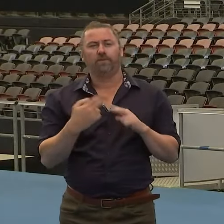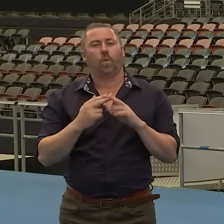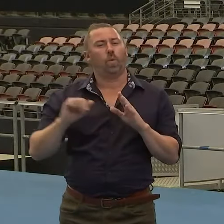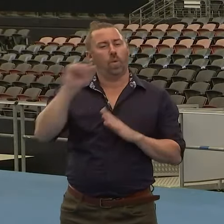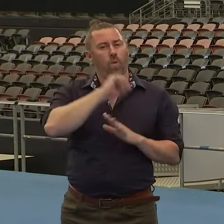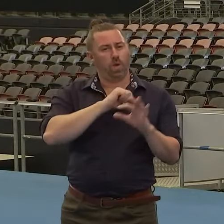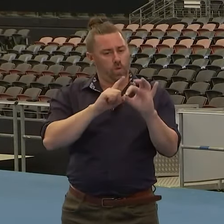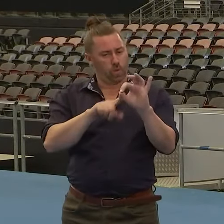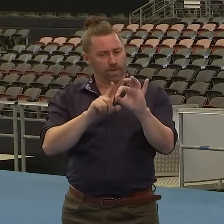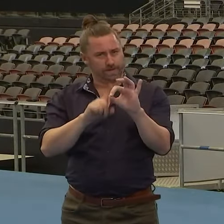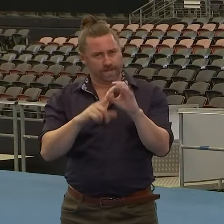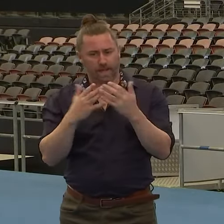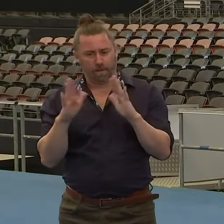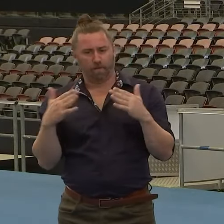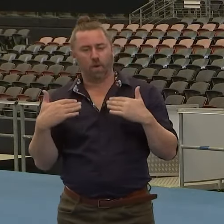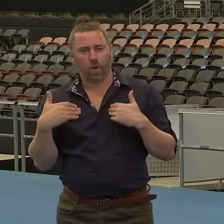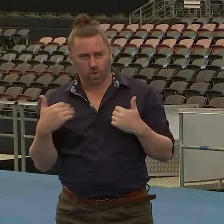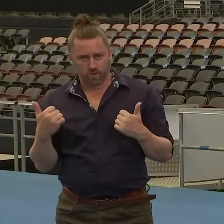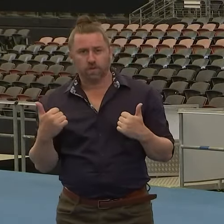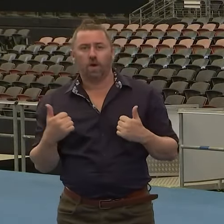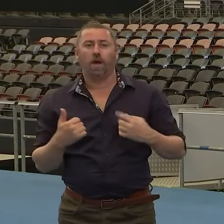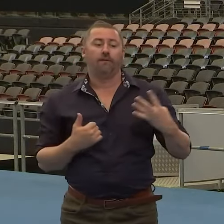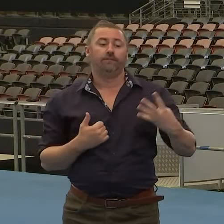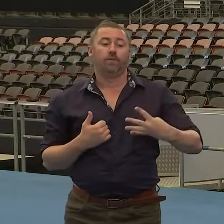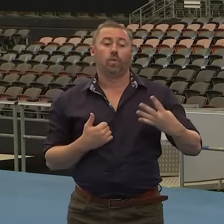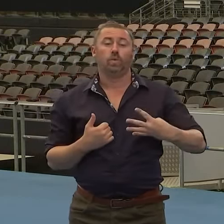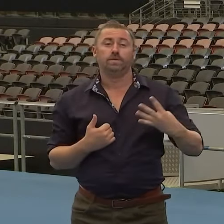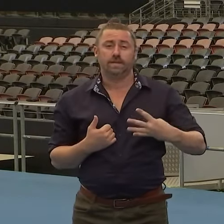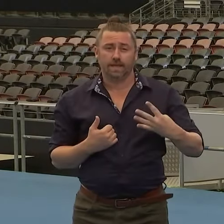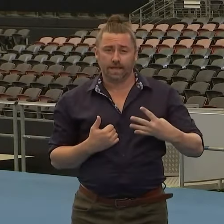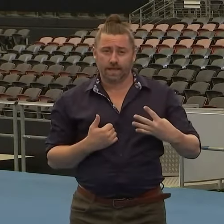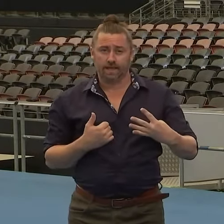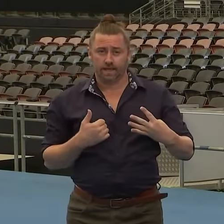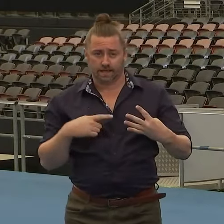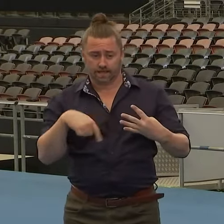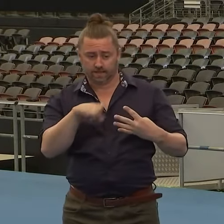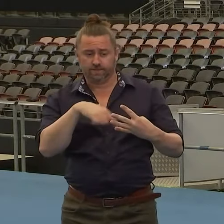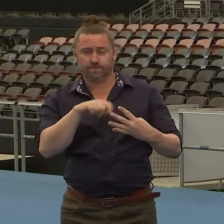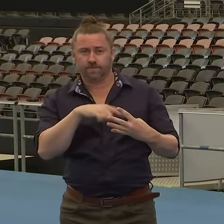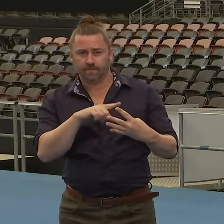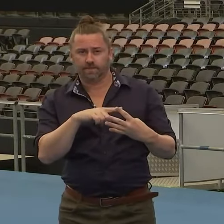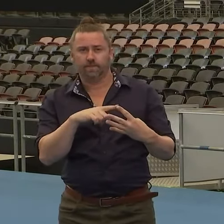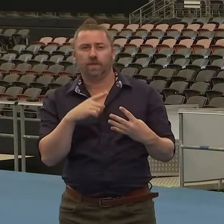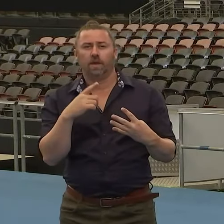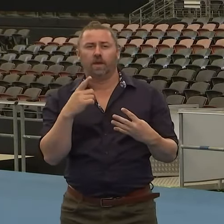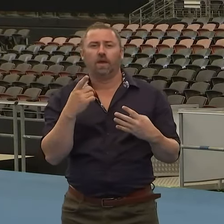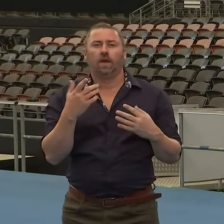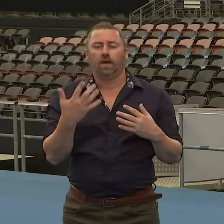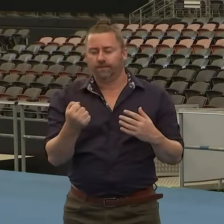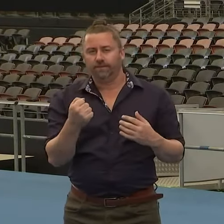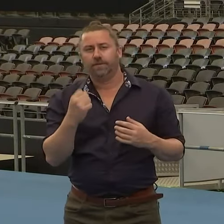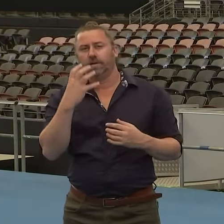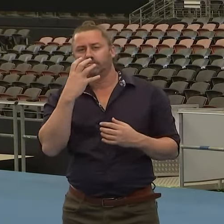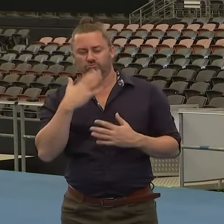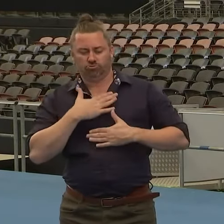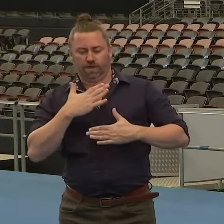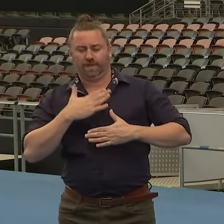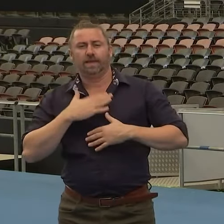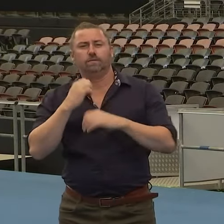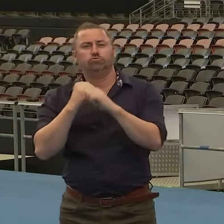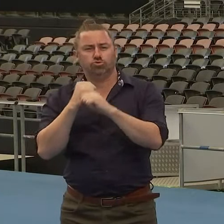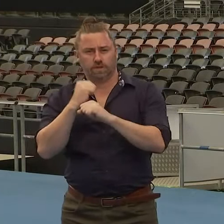and 14 of those patients in Queensland public hospitals are ventilated.